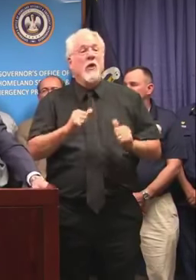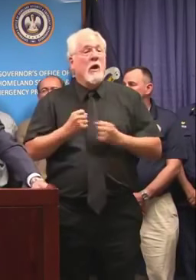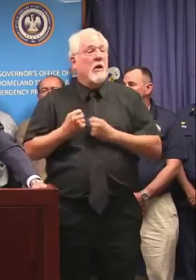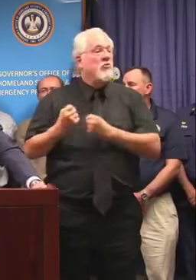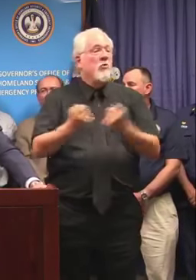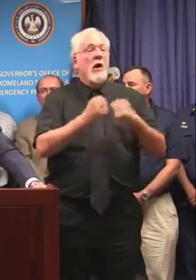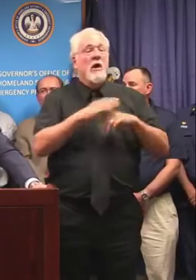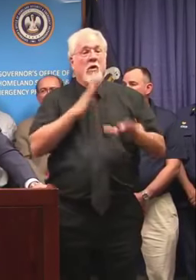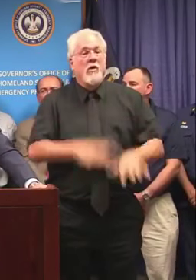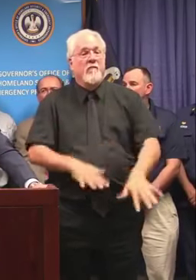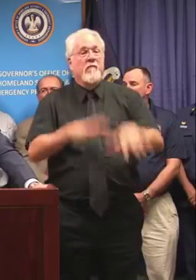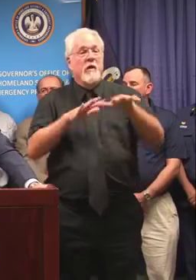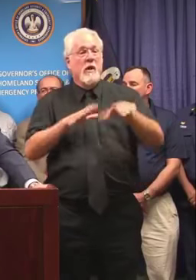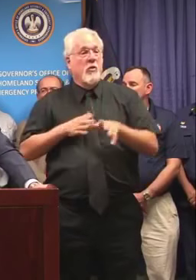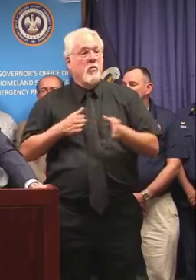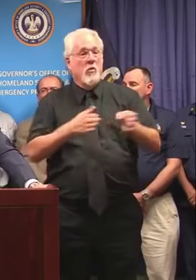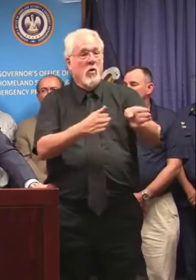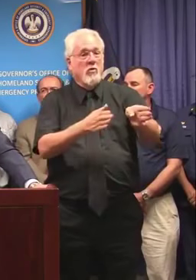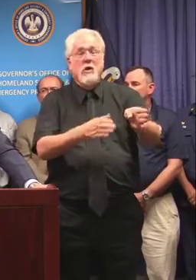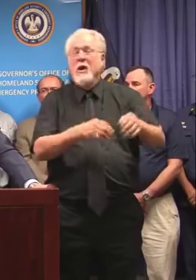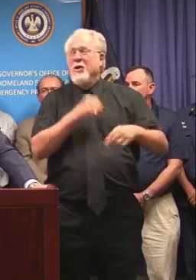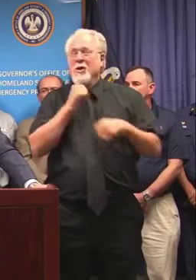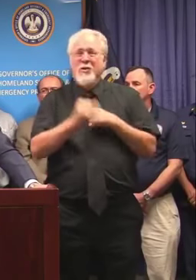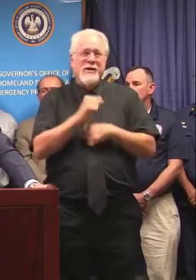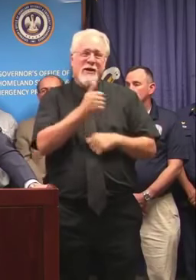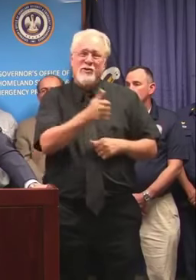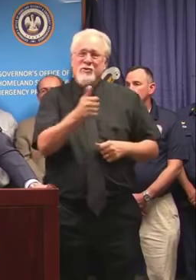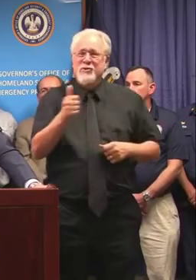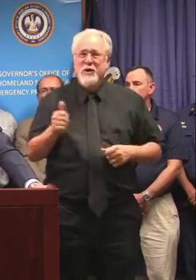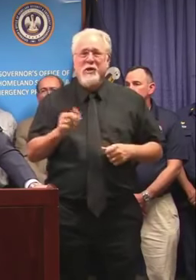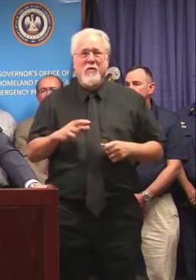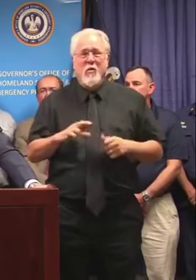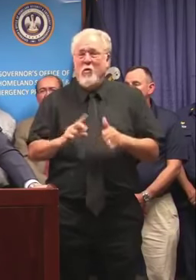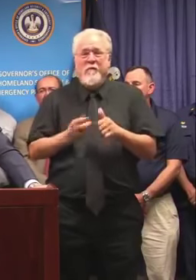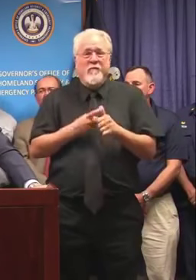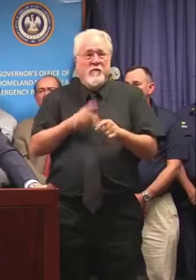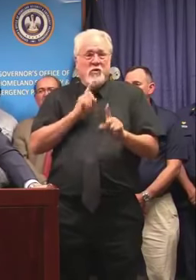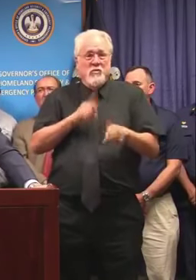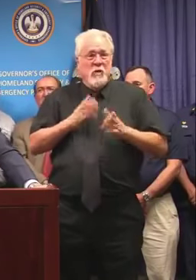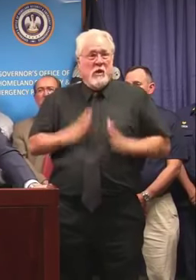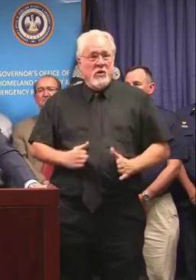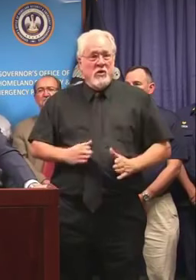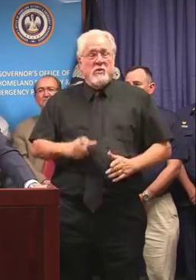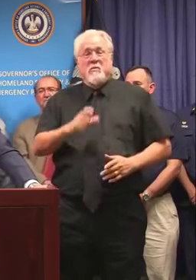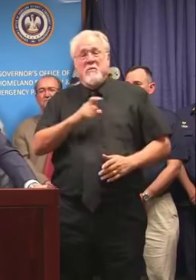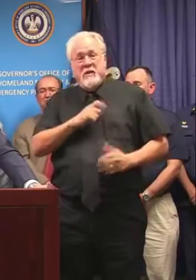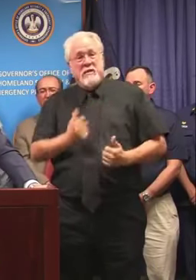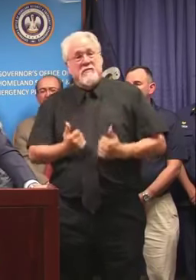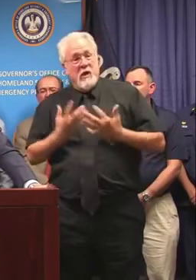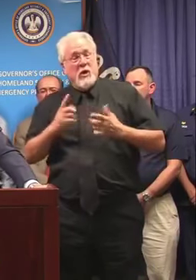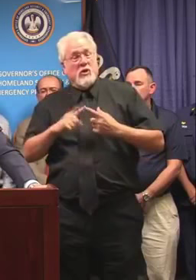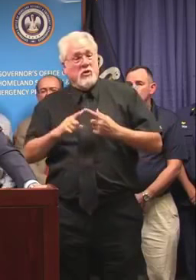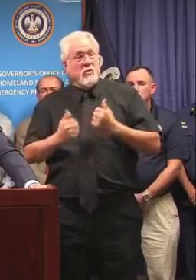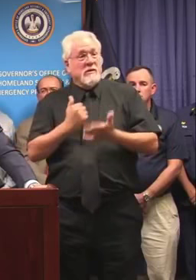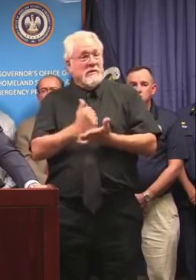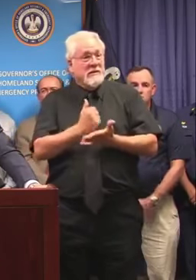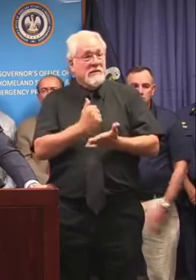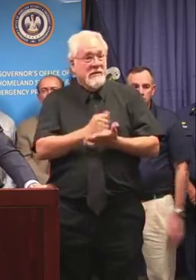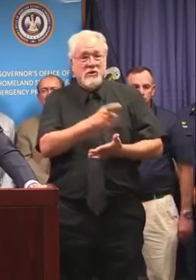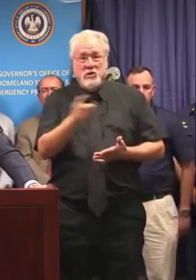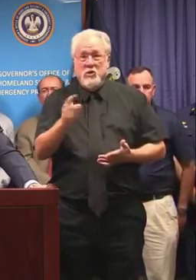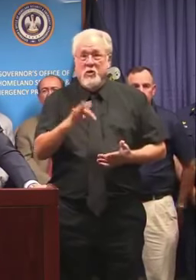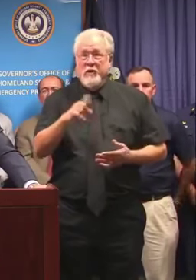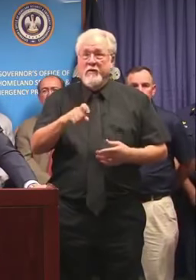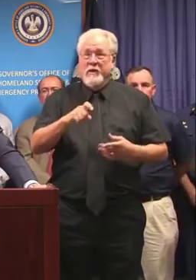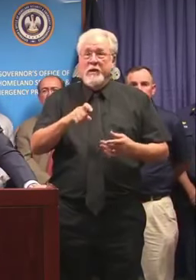flooded roads. And don't endanger yourself or the first responders who would be called out to assist you if